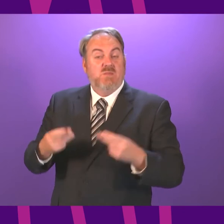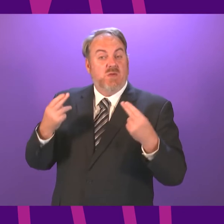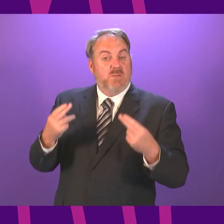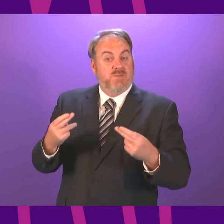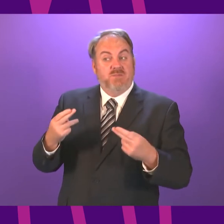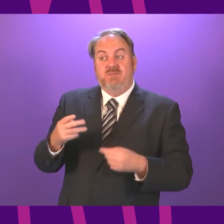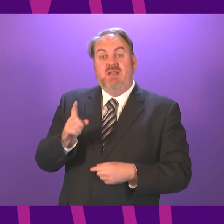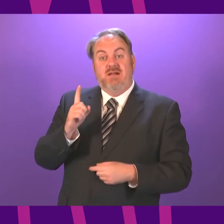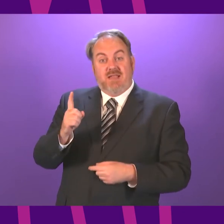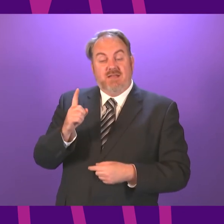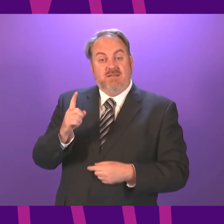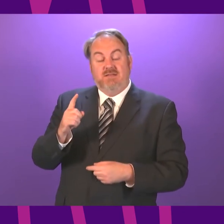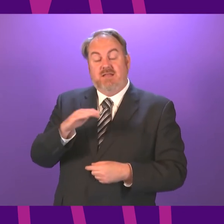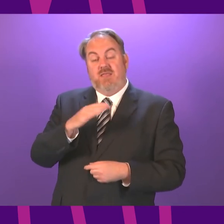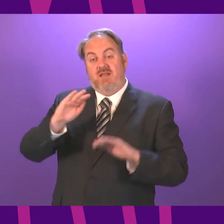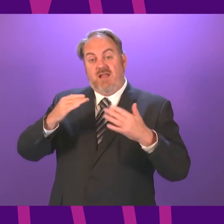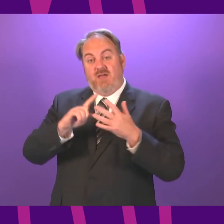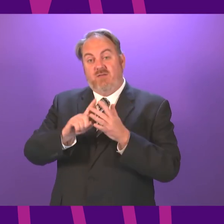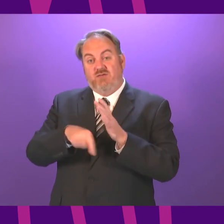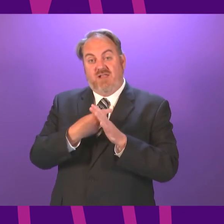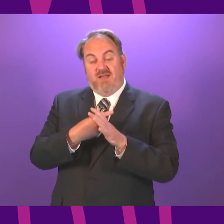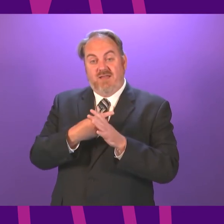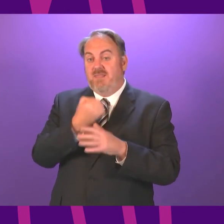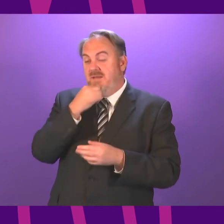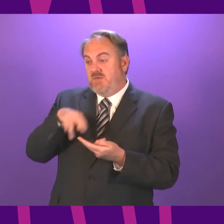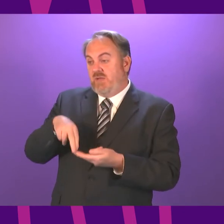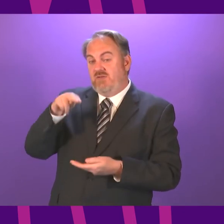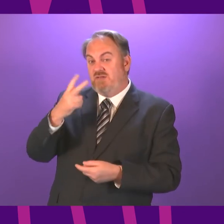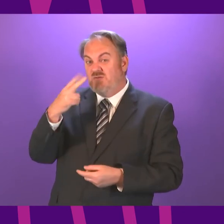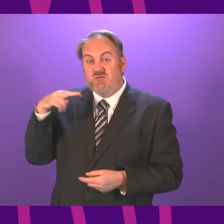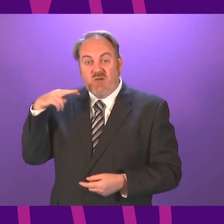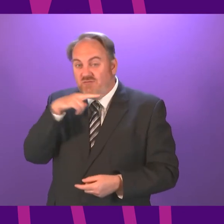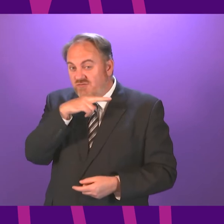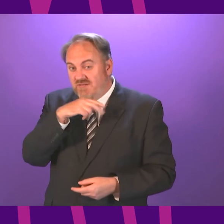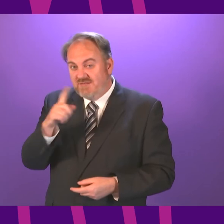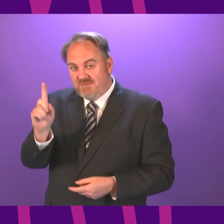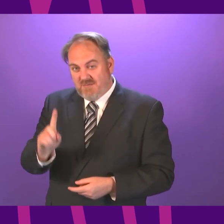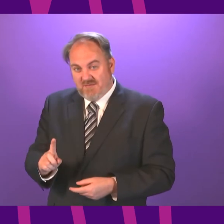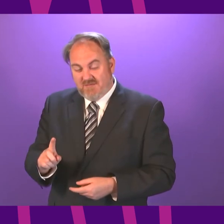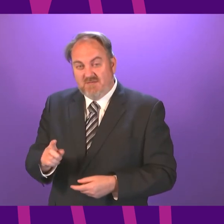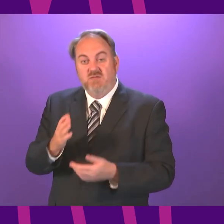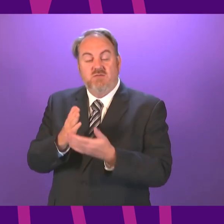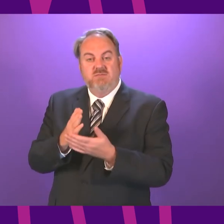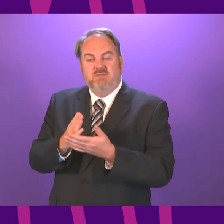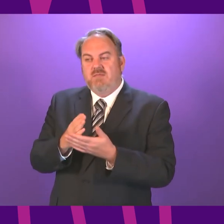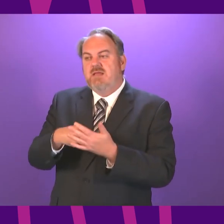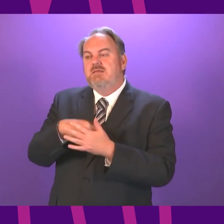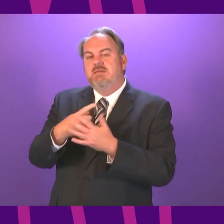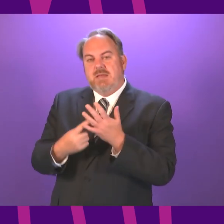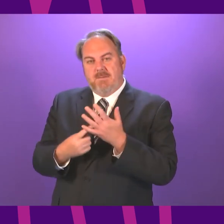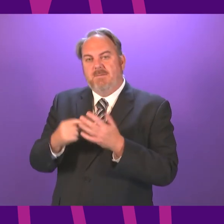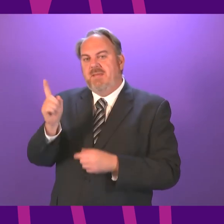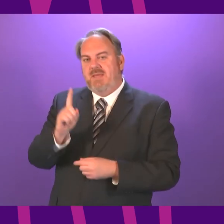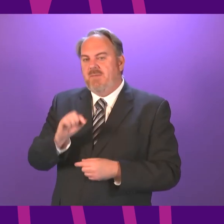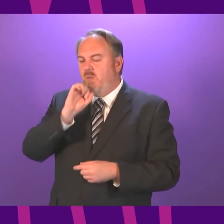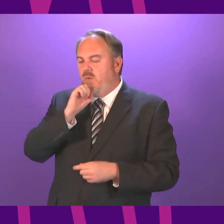goes to 200. What I'm announcing today will slightly ease up the numbers because certain people will not be included in the cap. But I'm